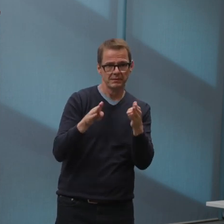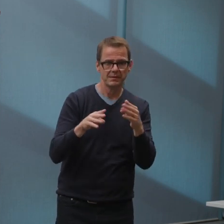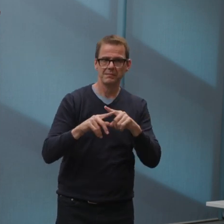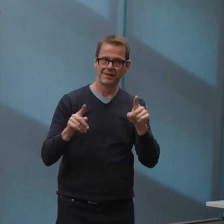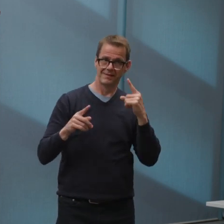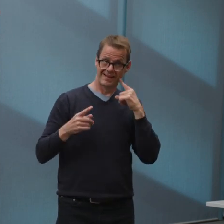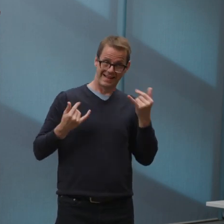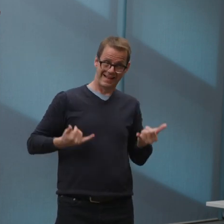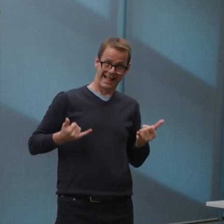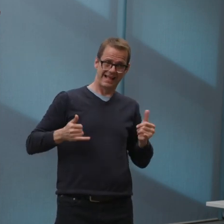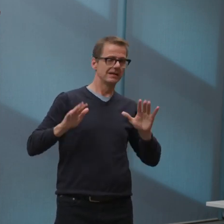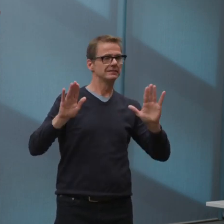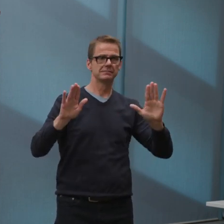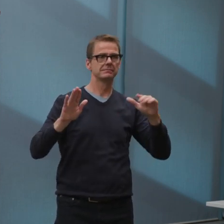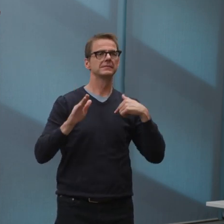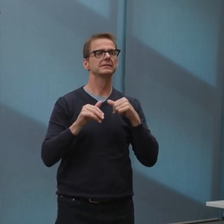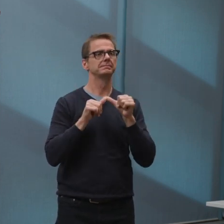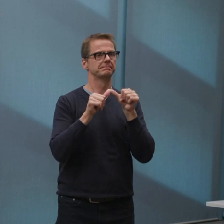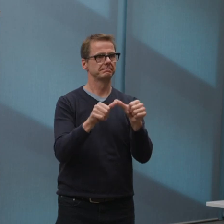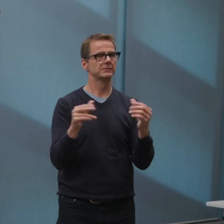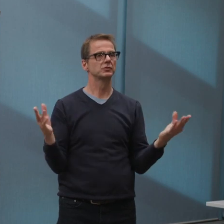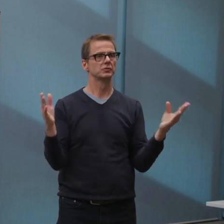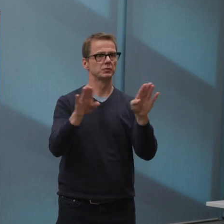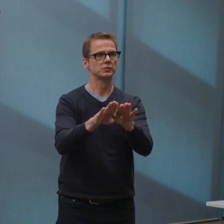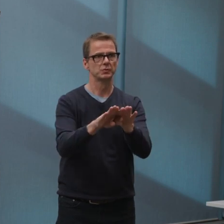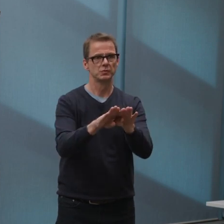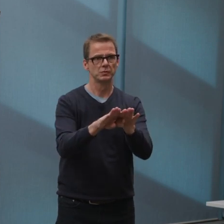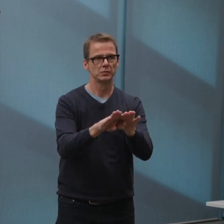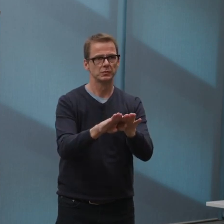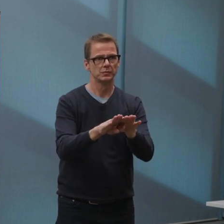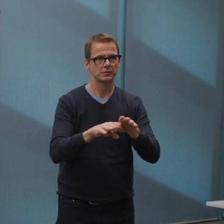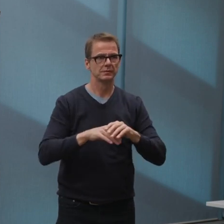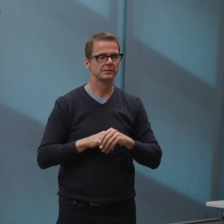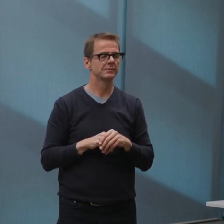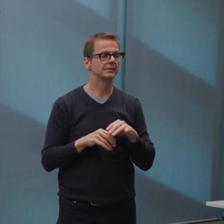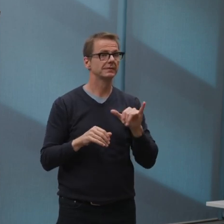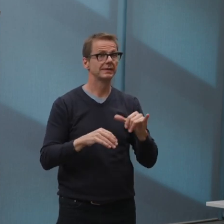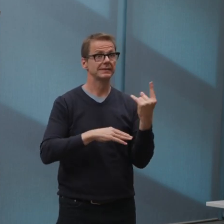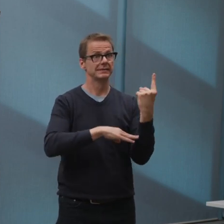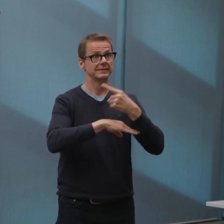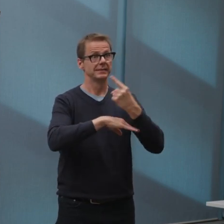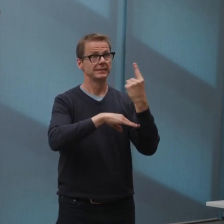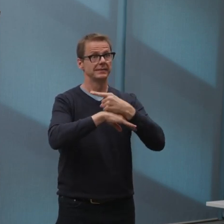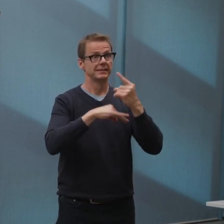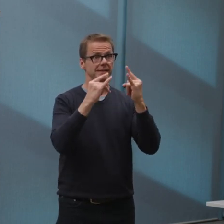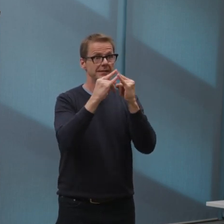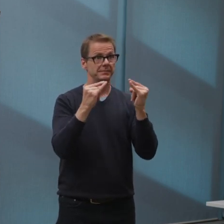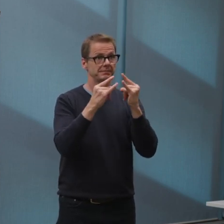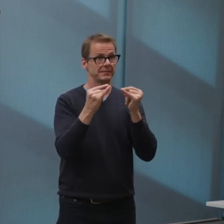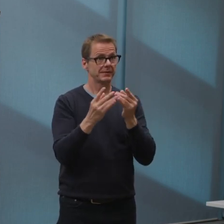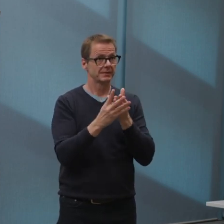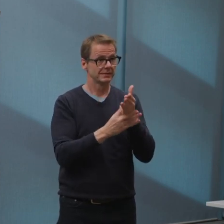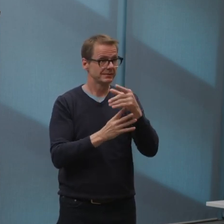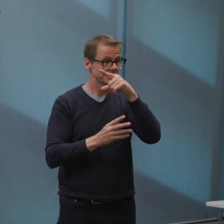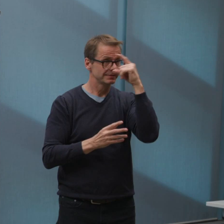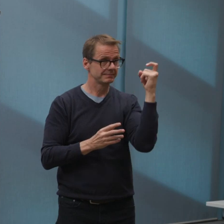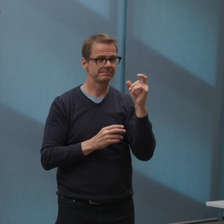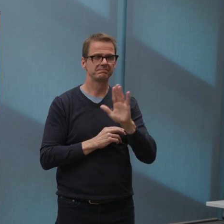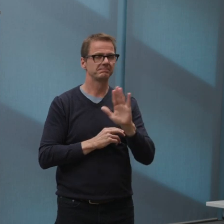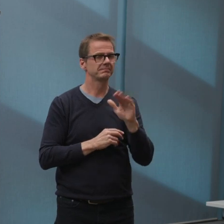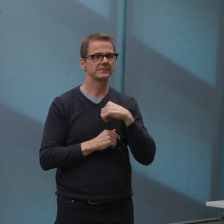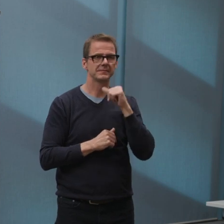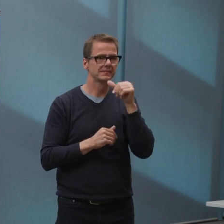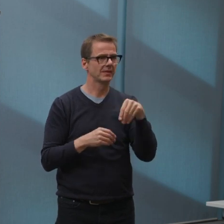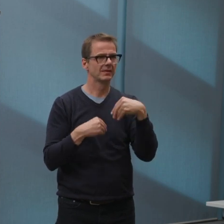not be offered. Clearly, our role is to balance what's possible financially for the city with